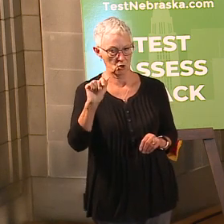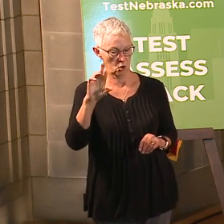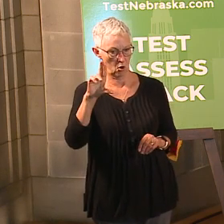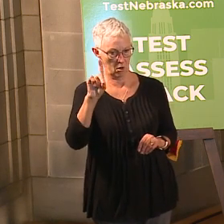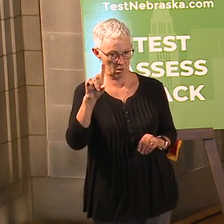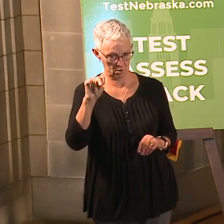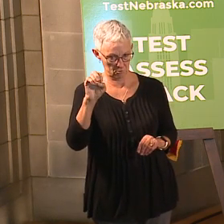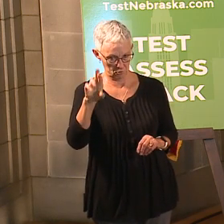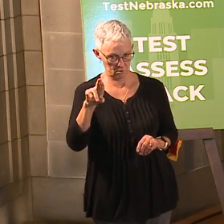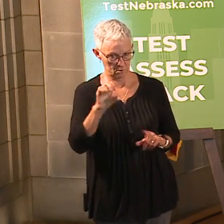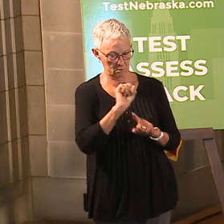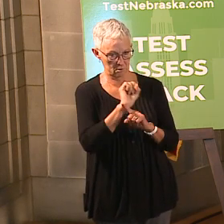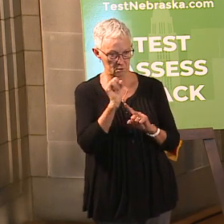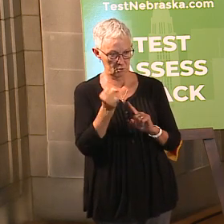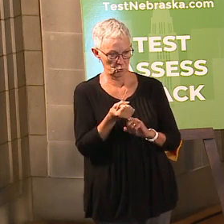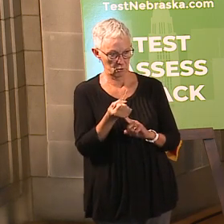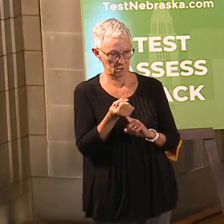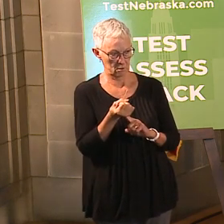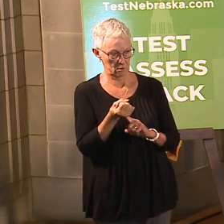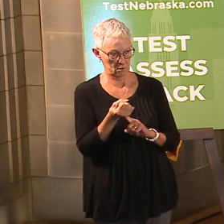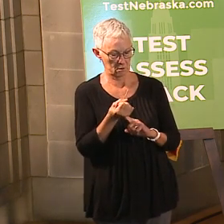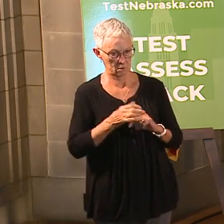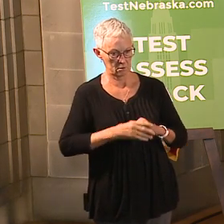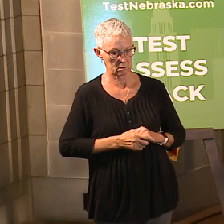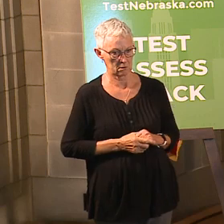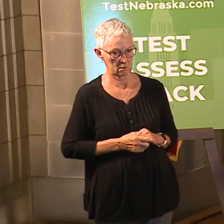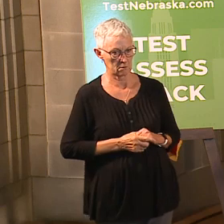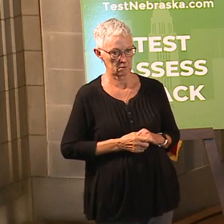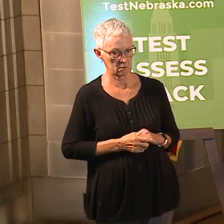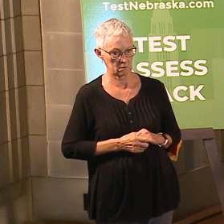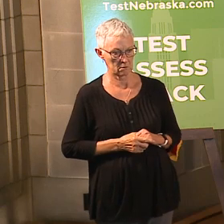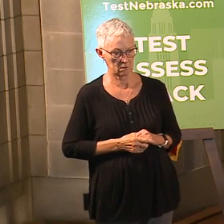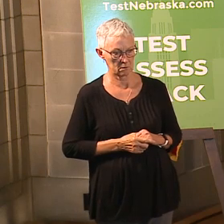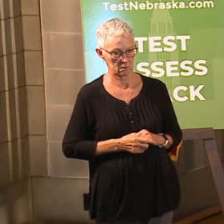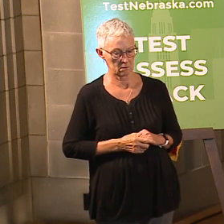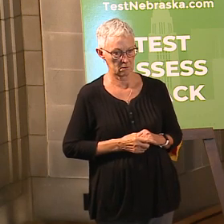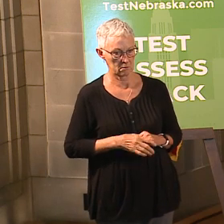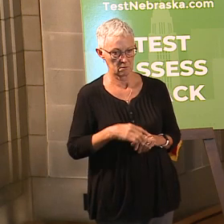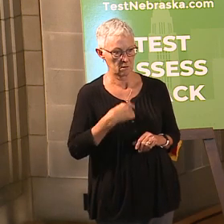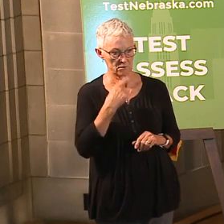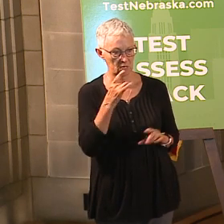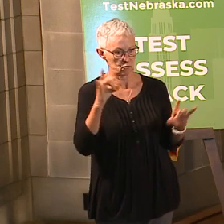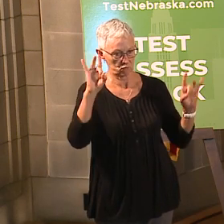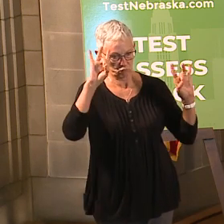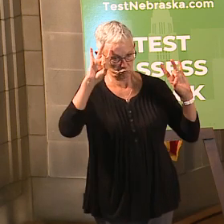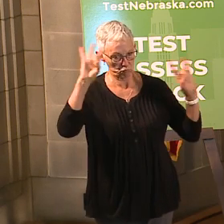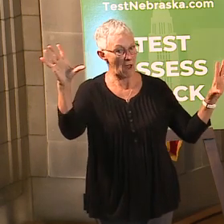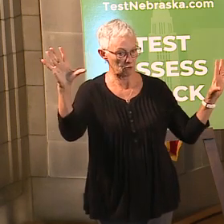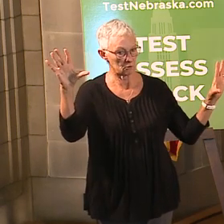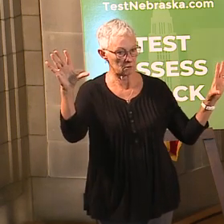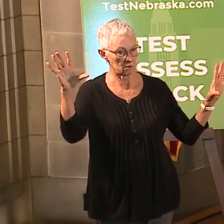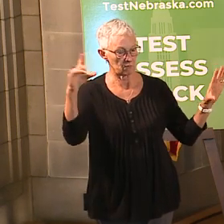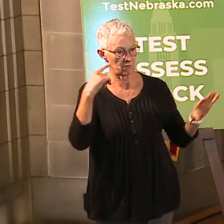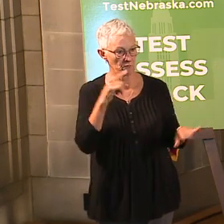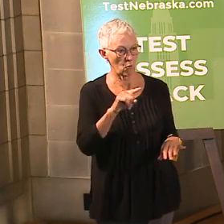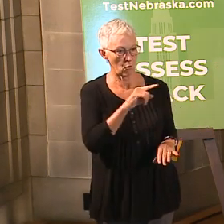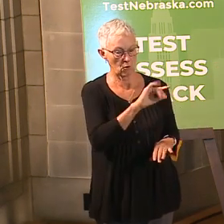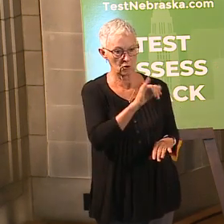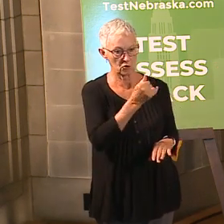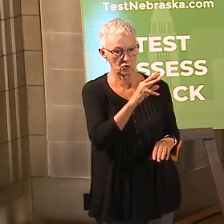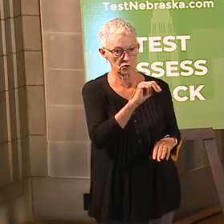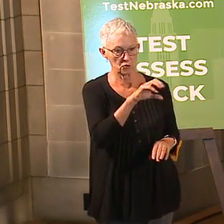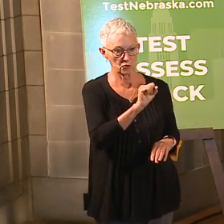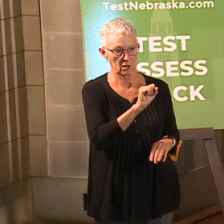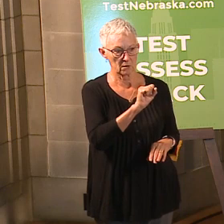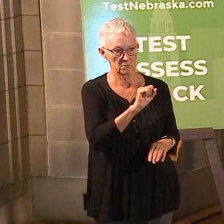about the Jake Gardner situation, and I think we can describe the whole thing in one word, tragedy. It's a tragedy for James Scurlock. It's a tragedy